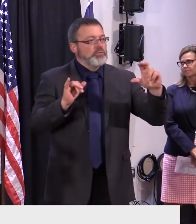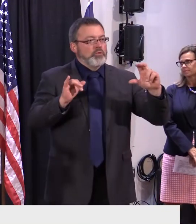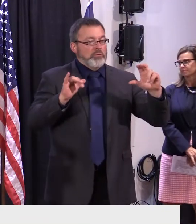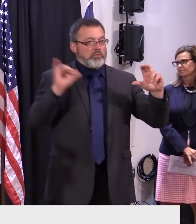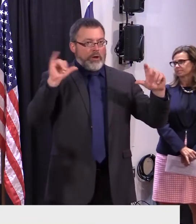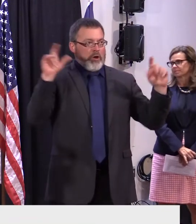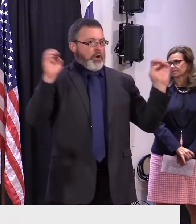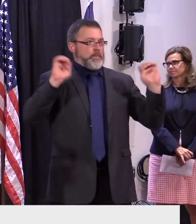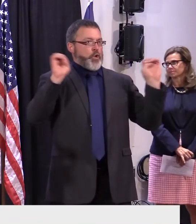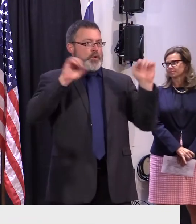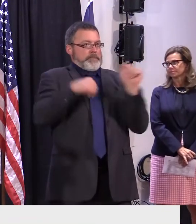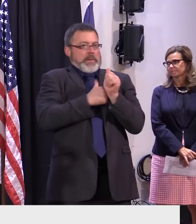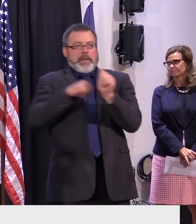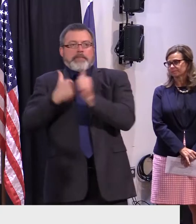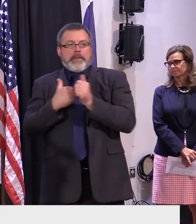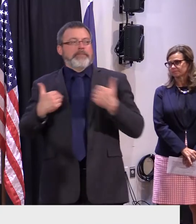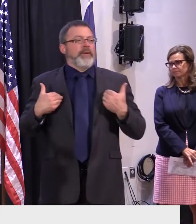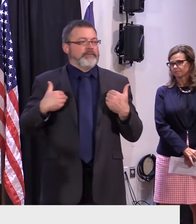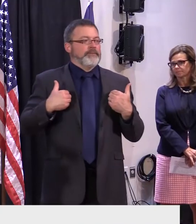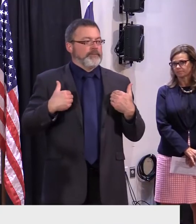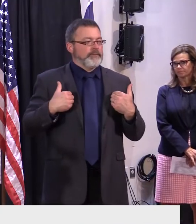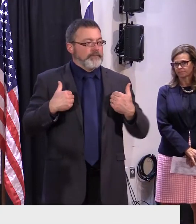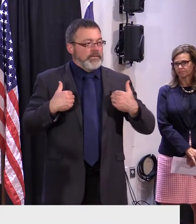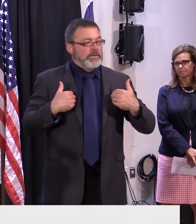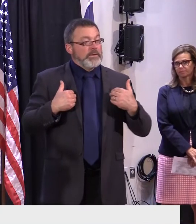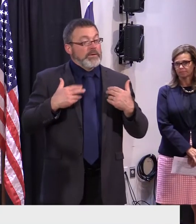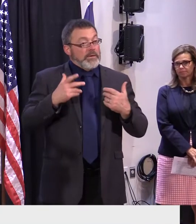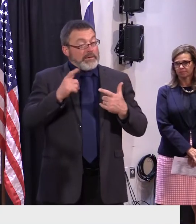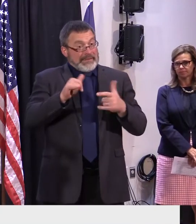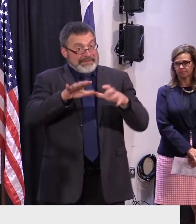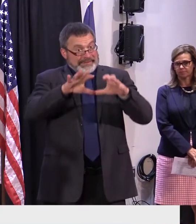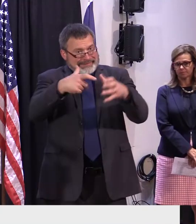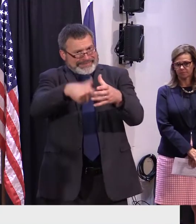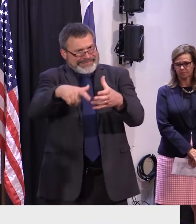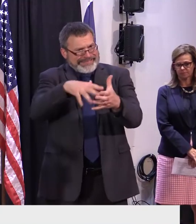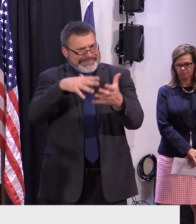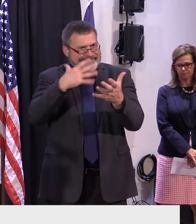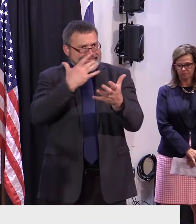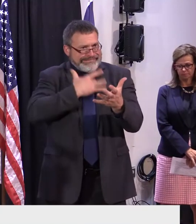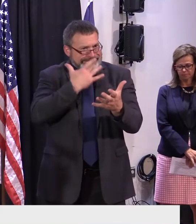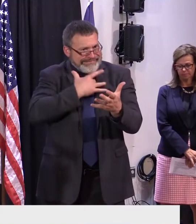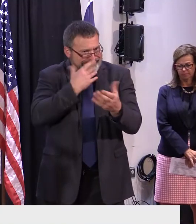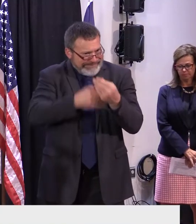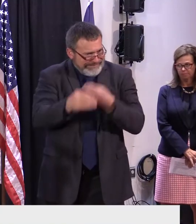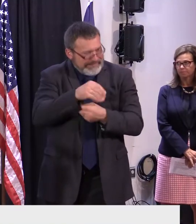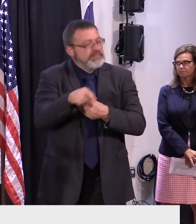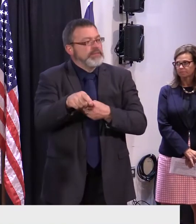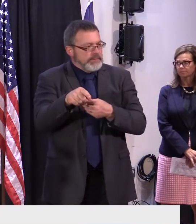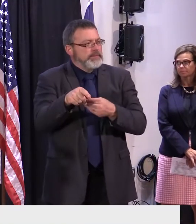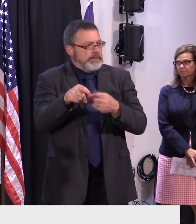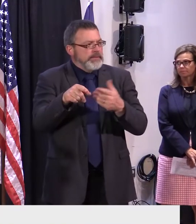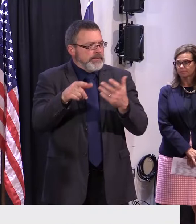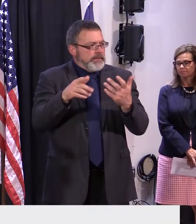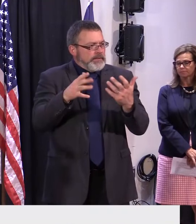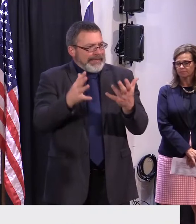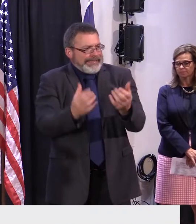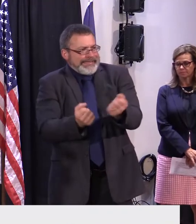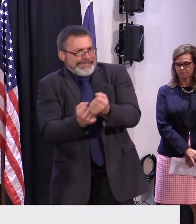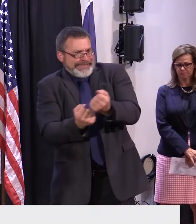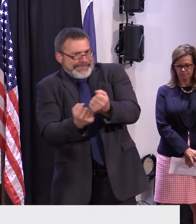so we believe the most vulnerable homeless households in the state will be protected in the coming months into the winter.